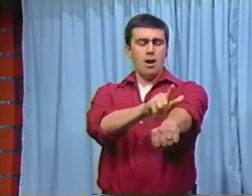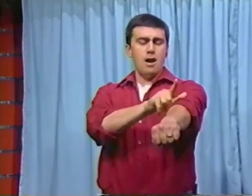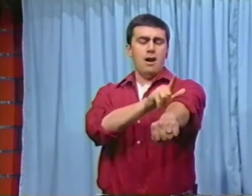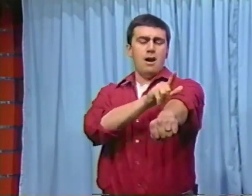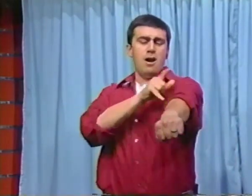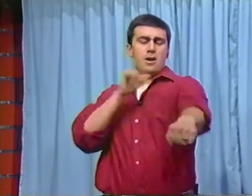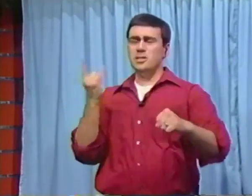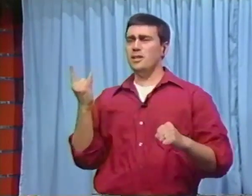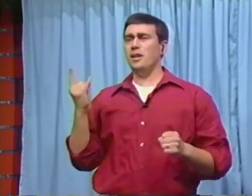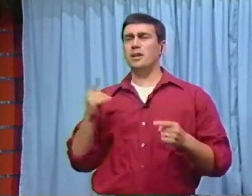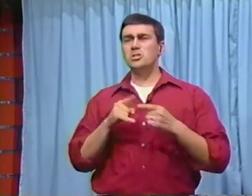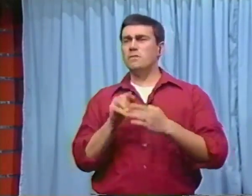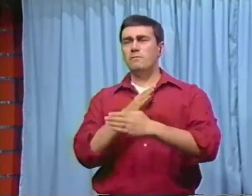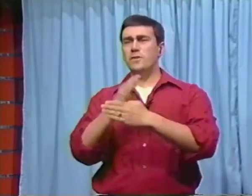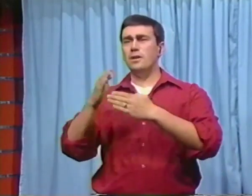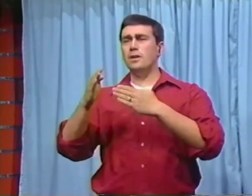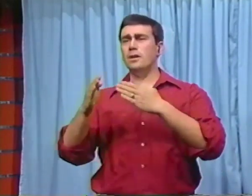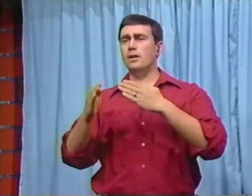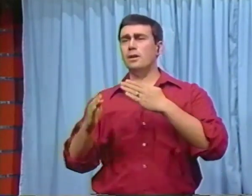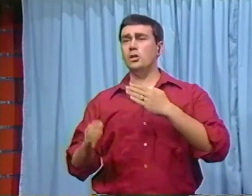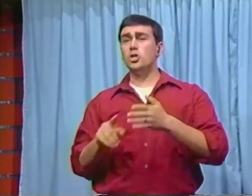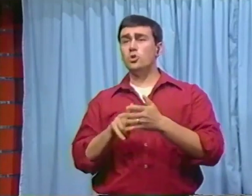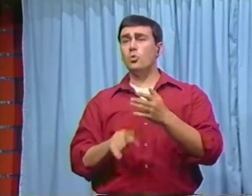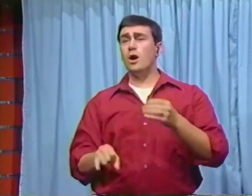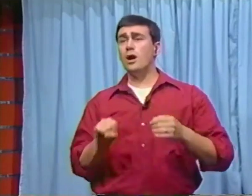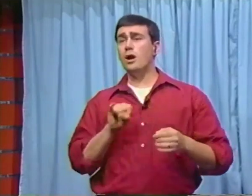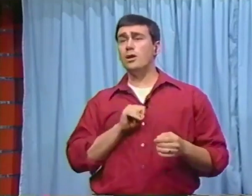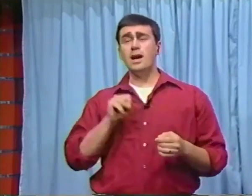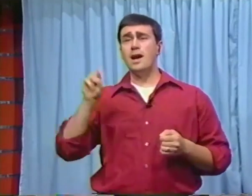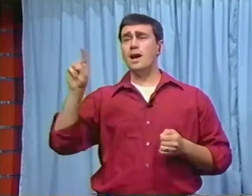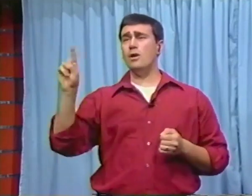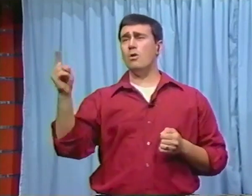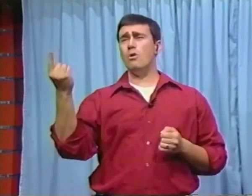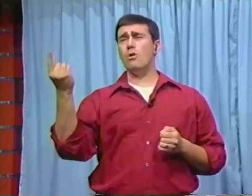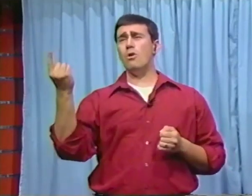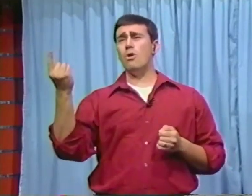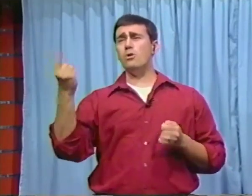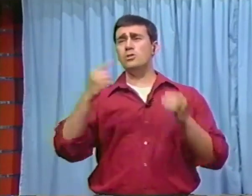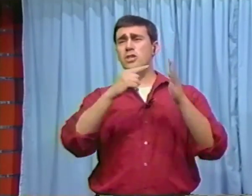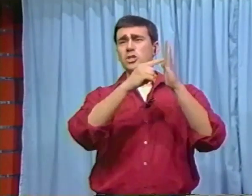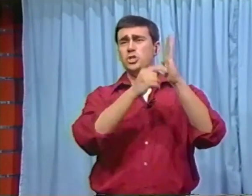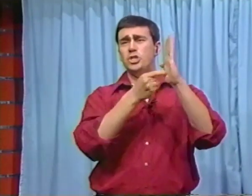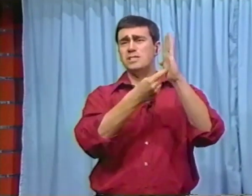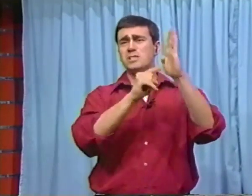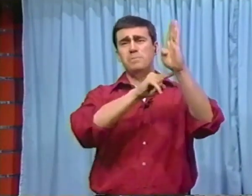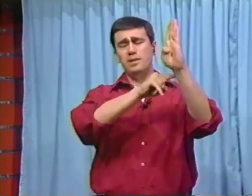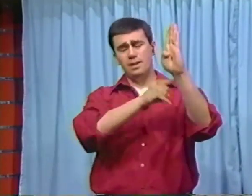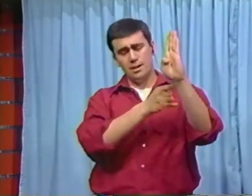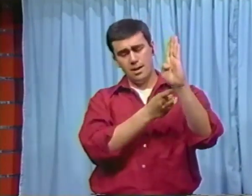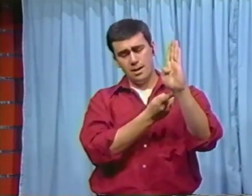Longing to finish what I only just begun?